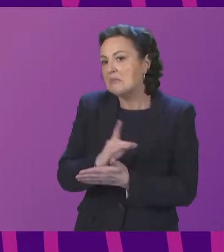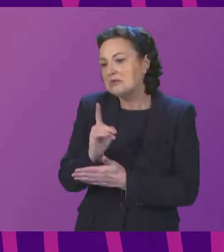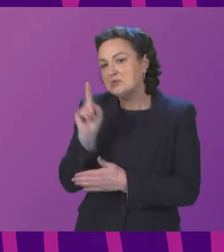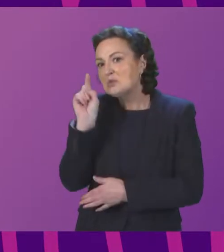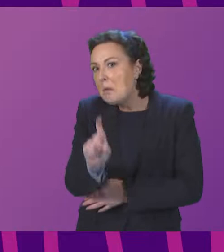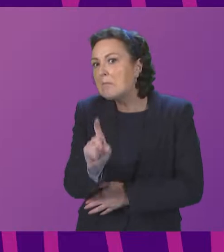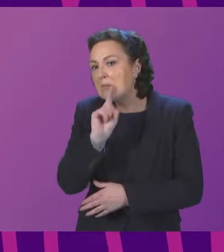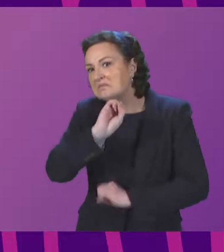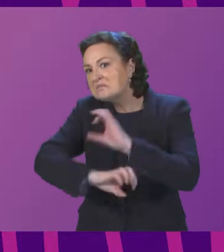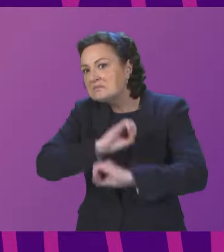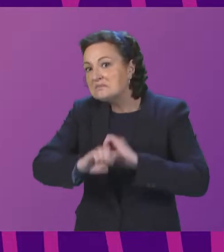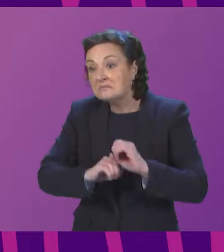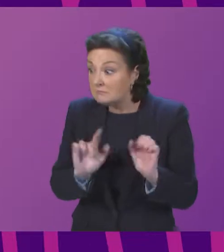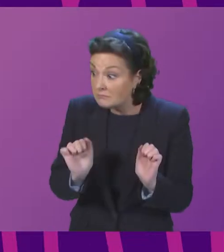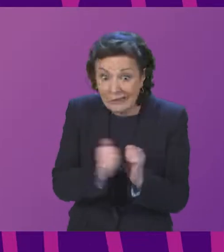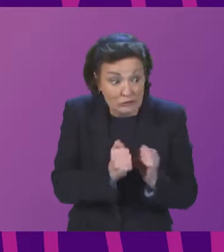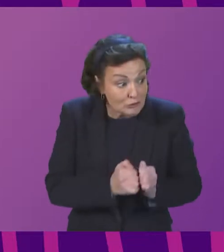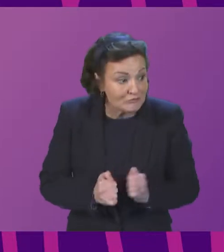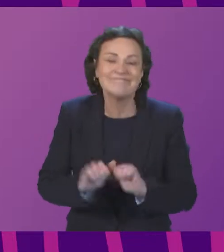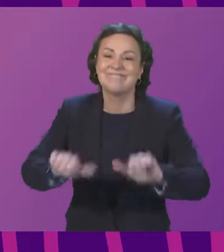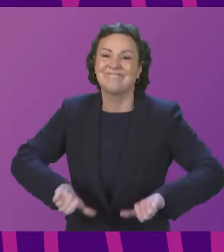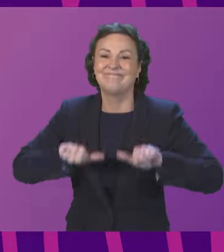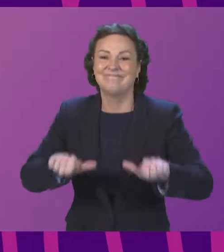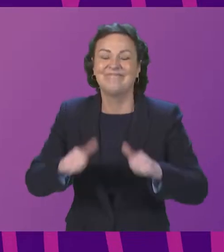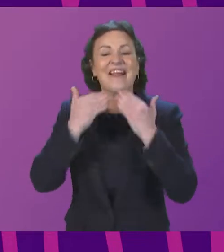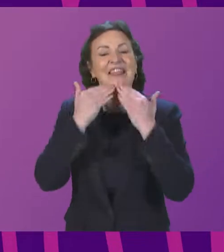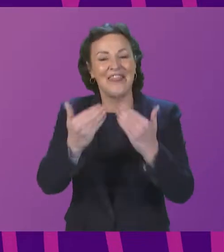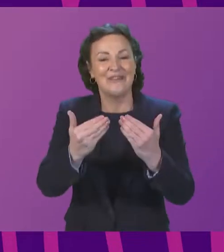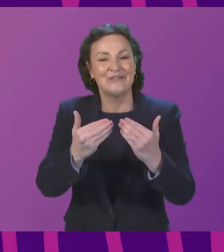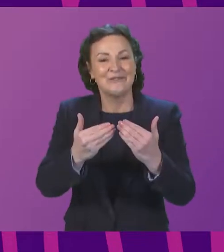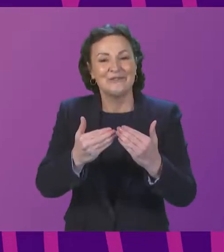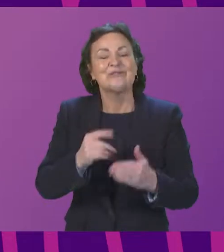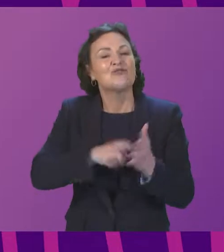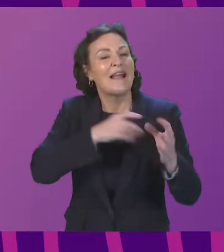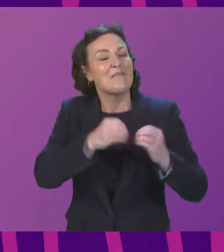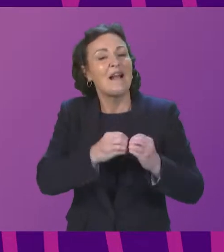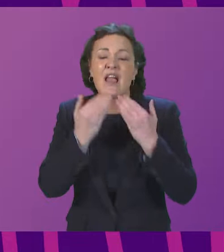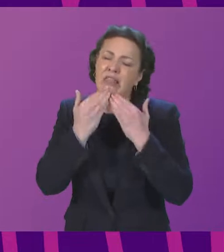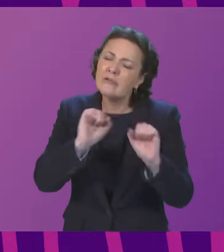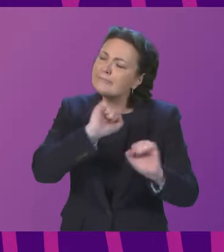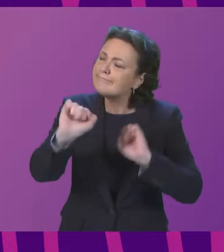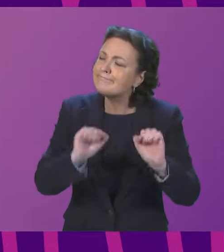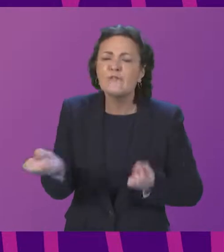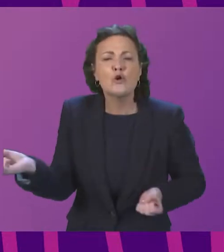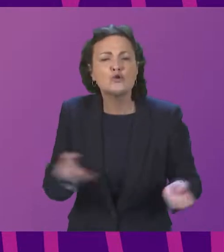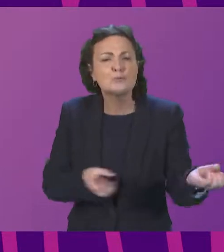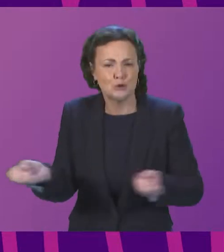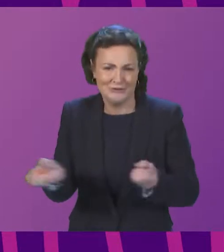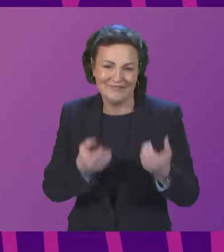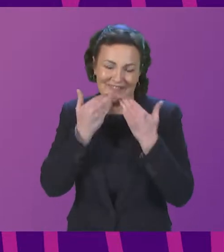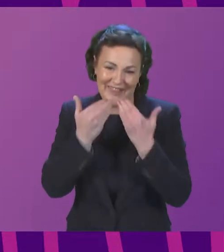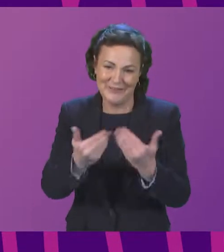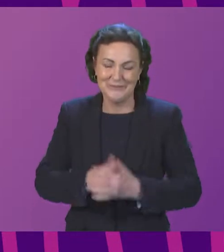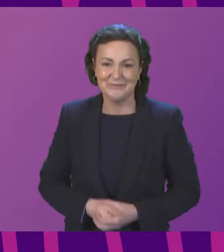Agreed. Agreed. So we're content we are. Thank you uh Miss Bailey. Thank you all very much for your contribution in relation to that